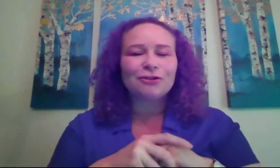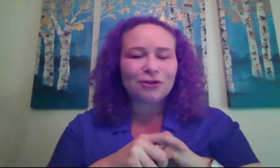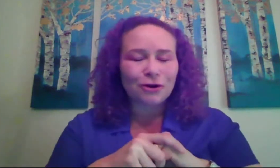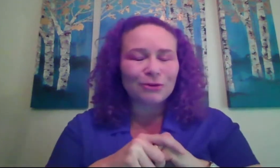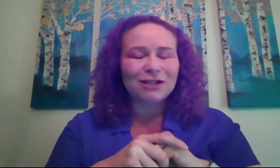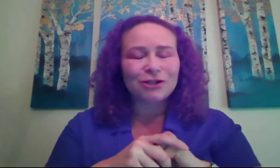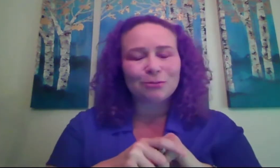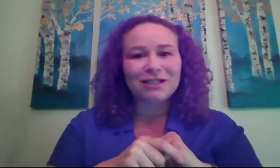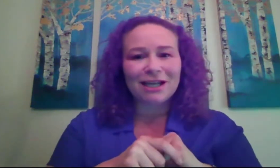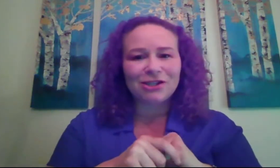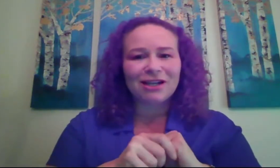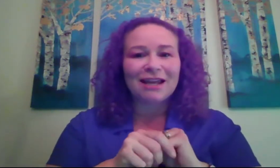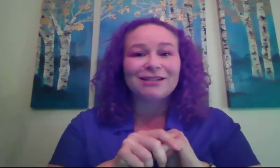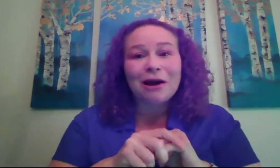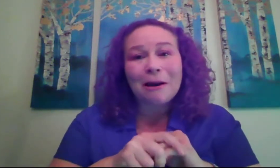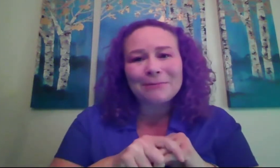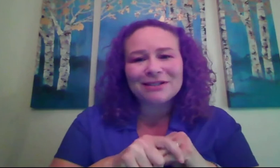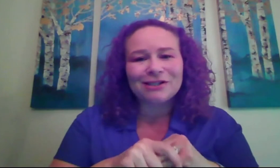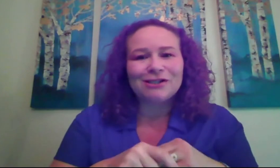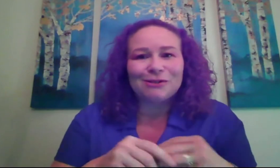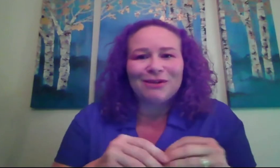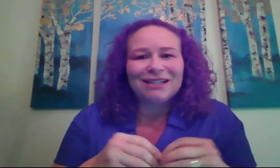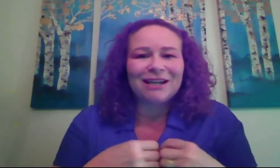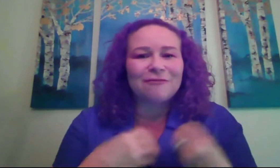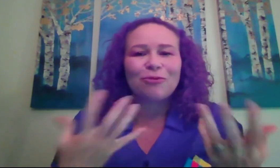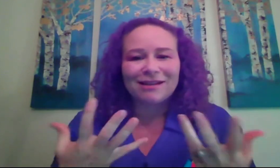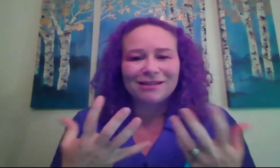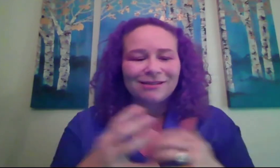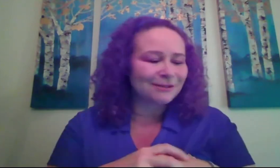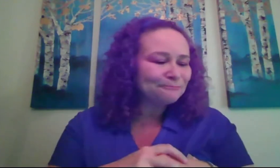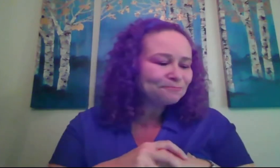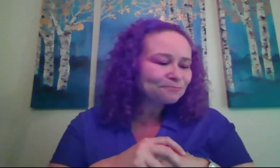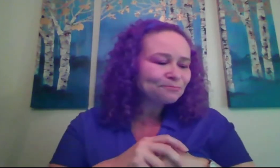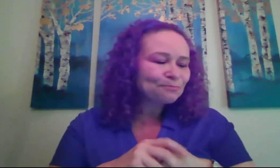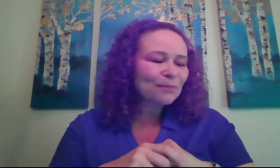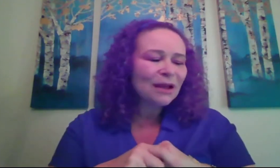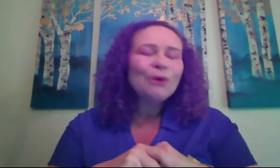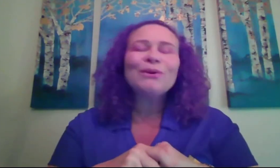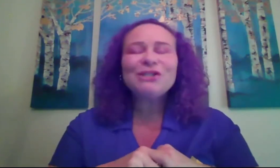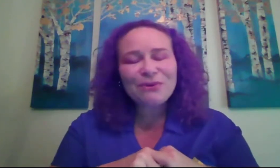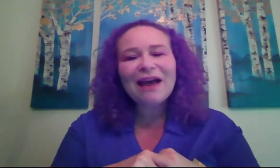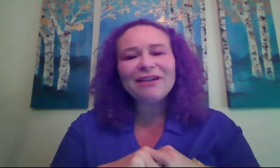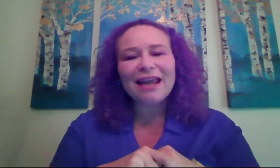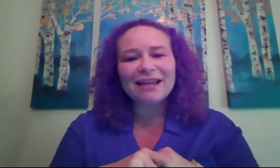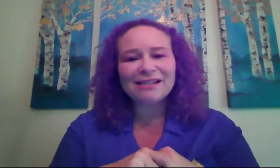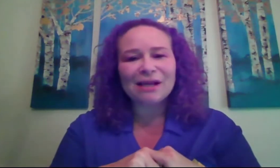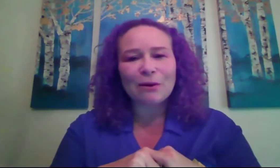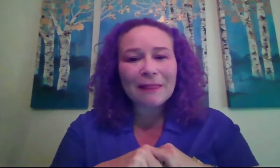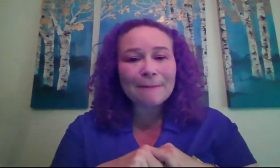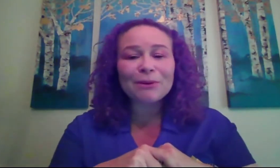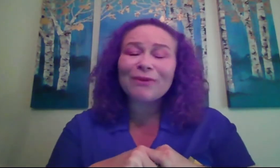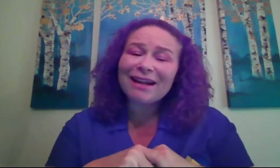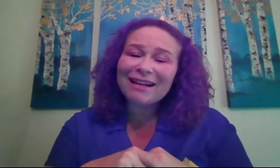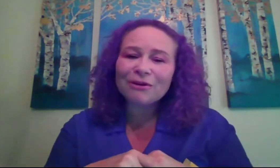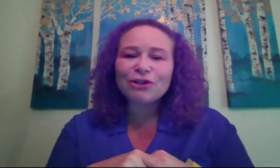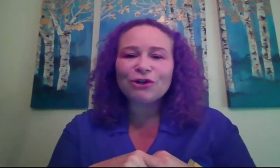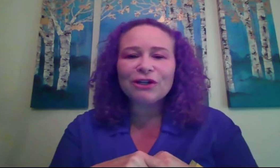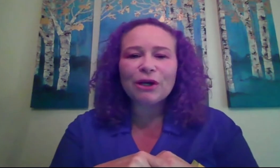own interpretation. And it's a competition, so we get to give prizes. We do have an ASL club, but right now, it's currently on